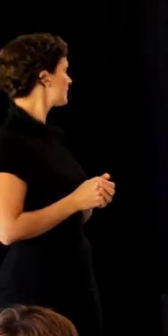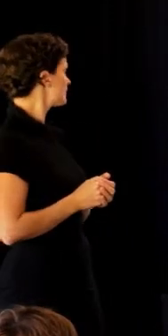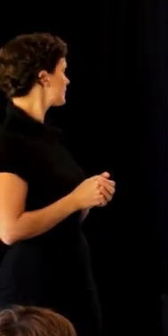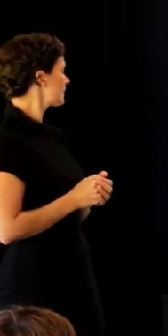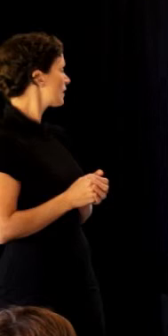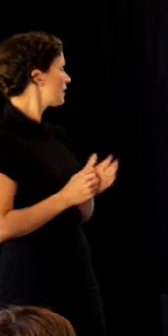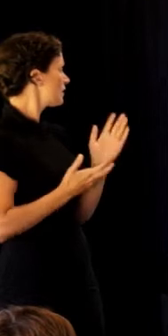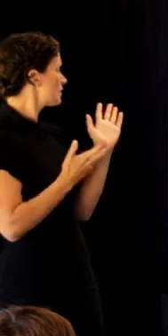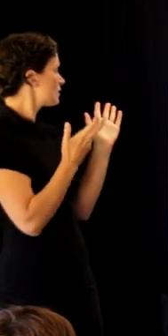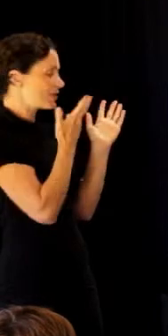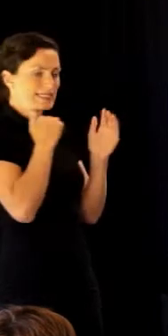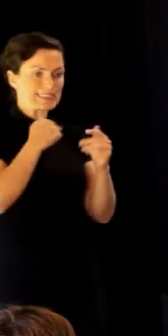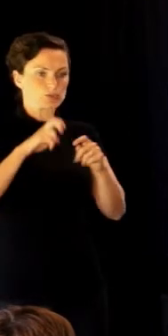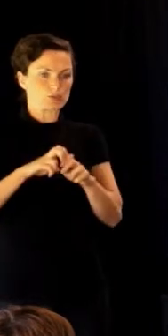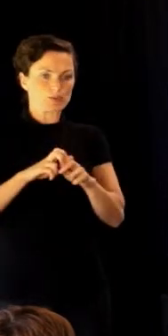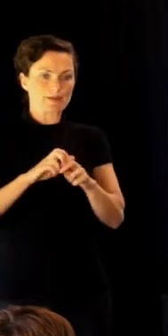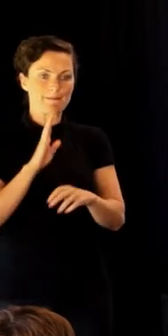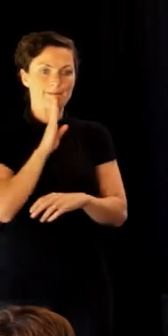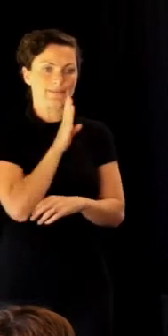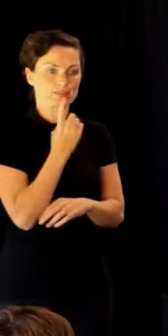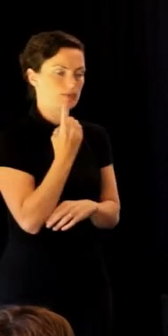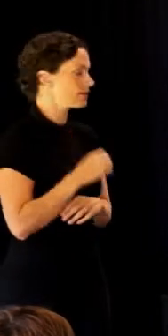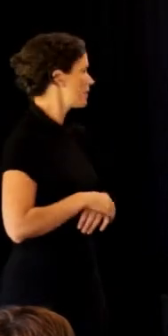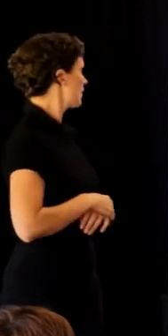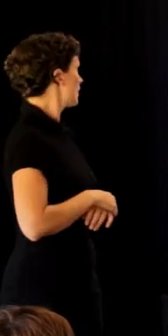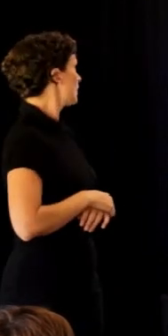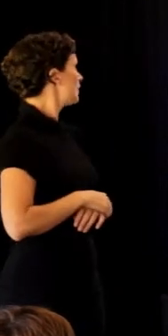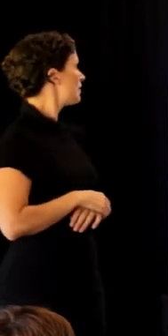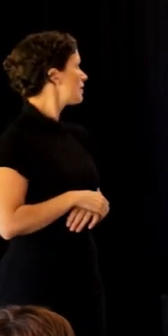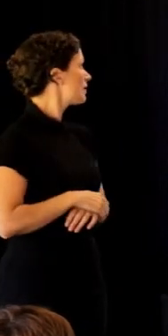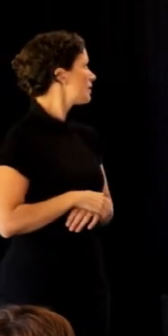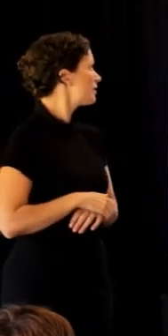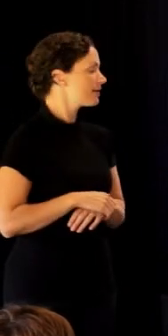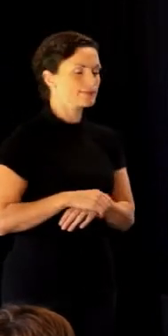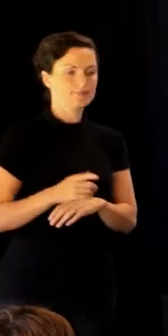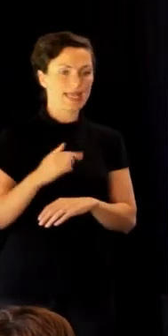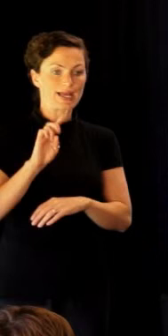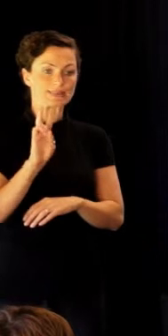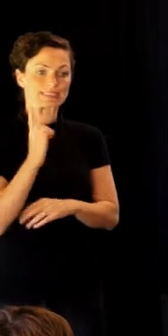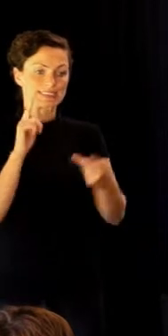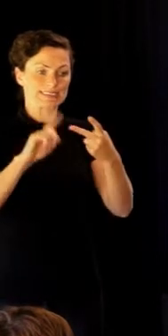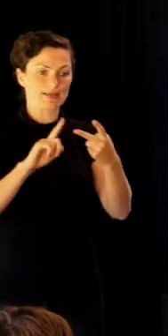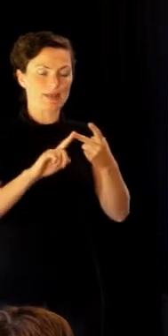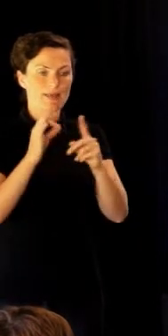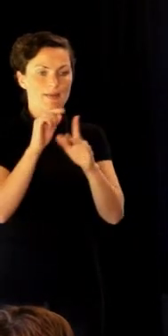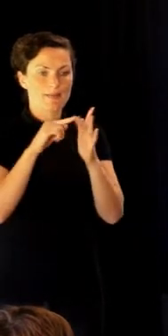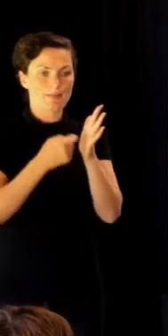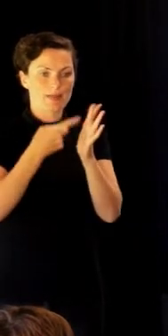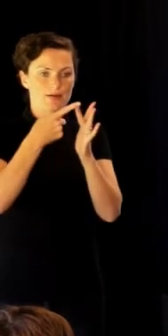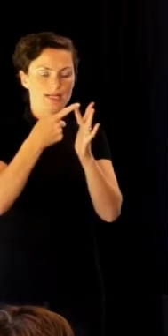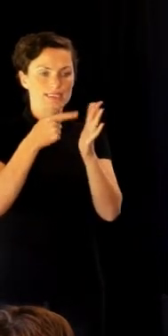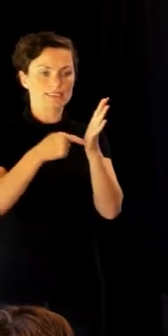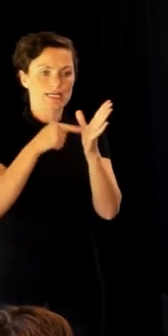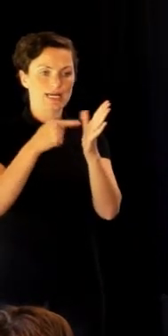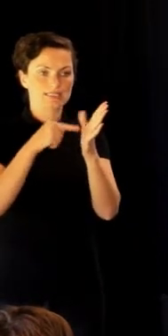Sorry, I'll just have to skip one bit of a misprint here. Then our second step is puri tata. So from the beginning as a seed,